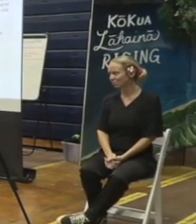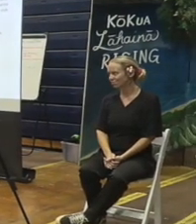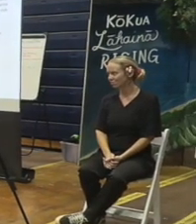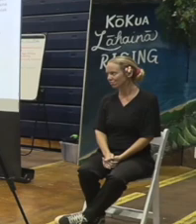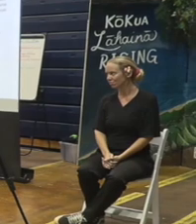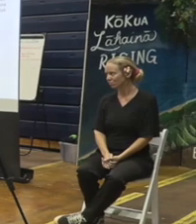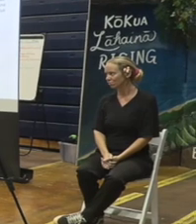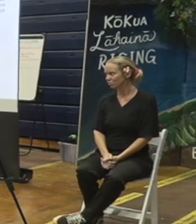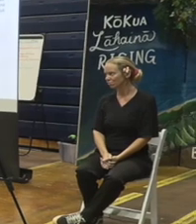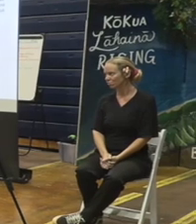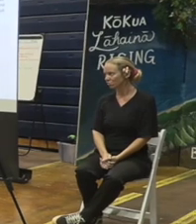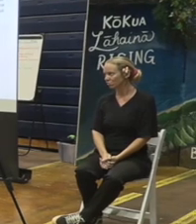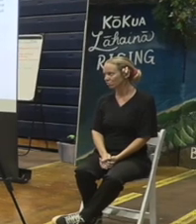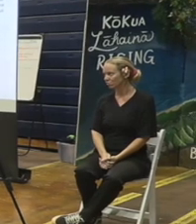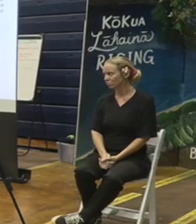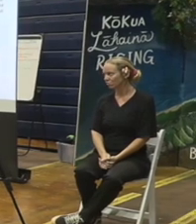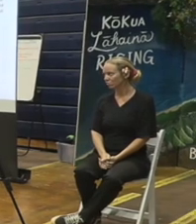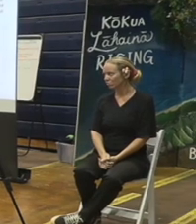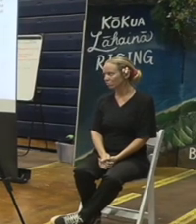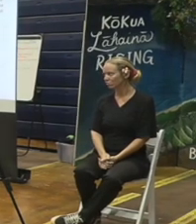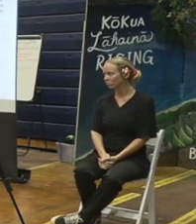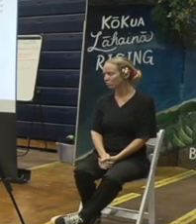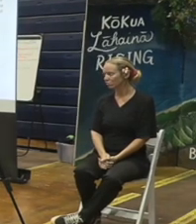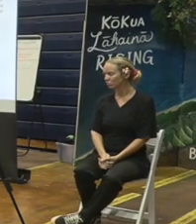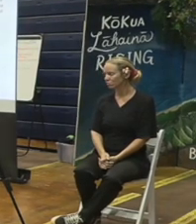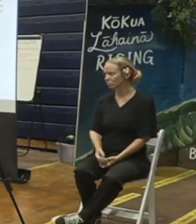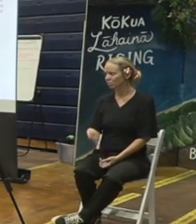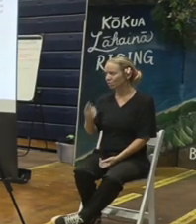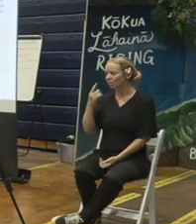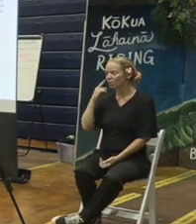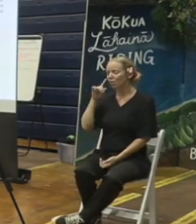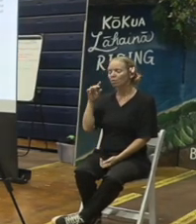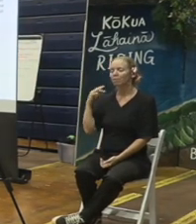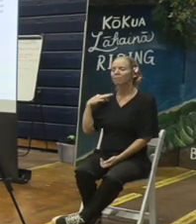So just for the benefit of those of you who don't know who I am,